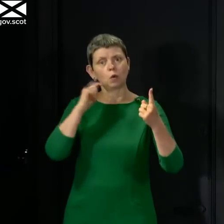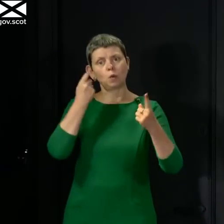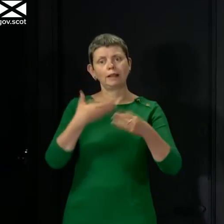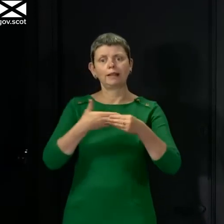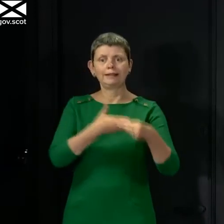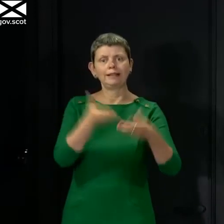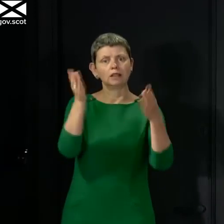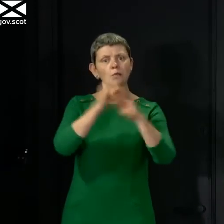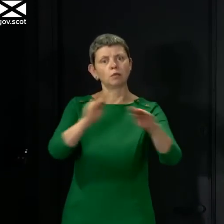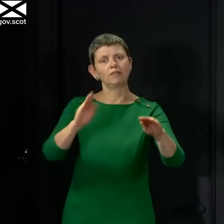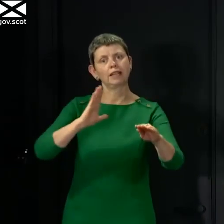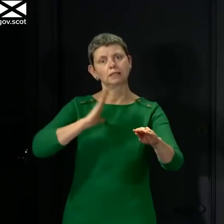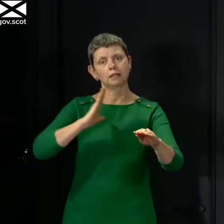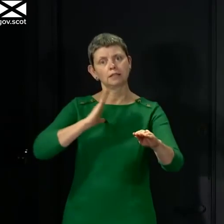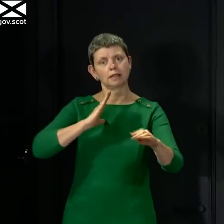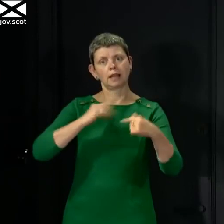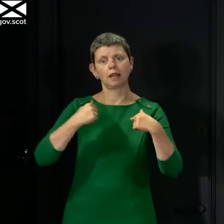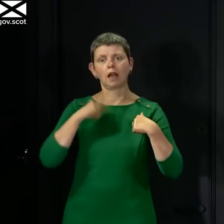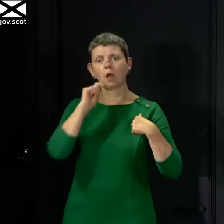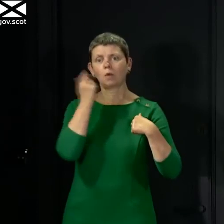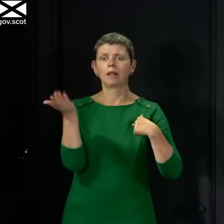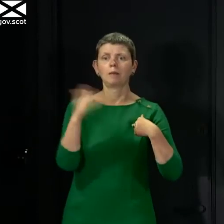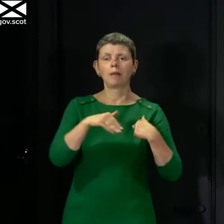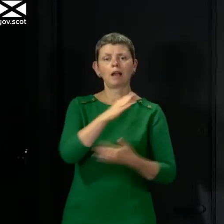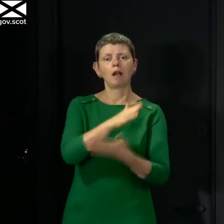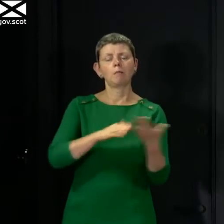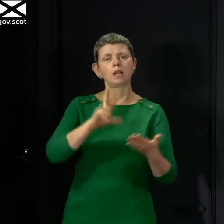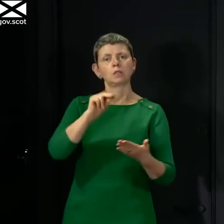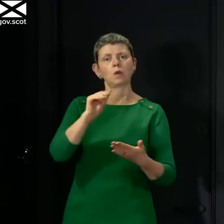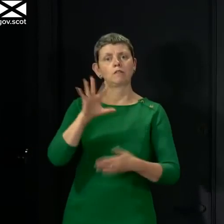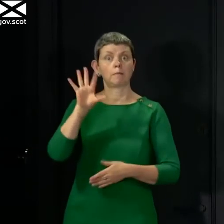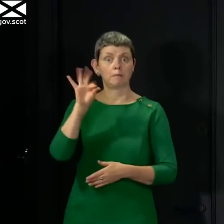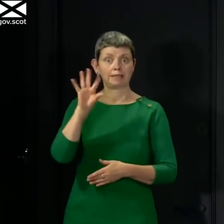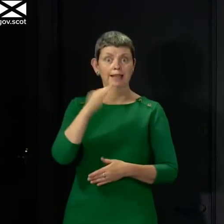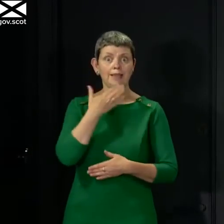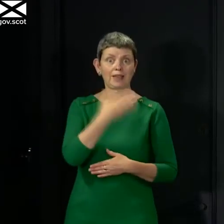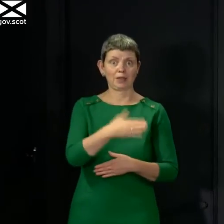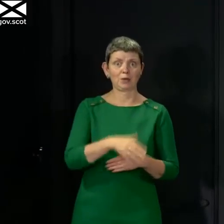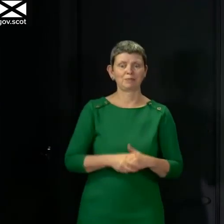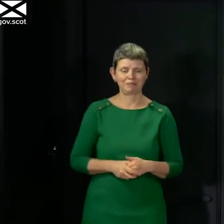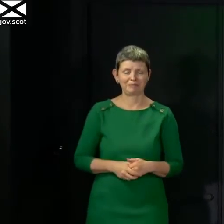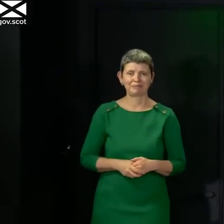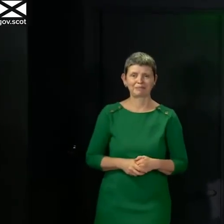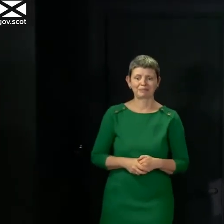Sunday and I will be back here with you as usual at 12.30 on Monday thank you very much